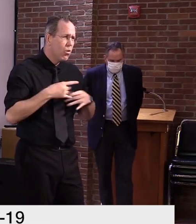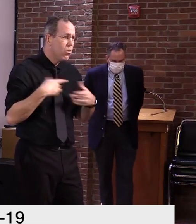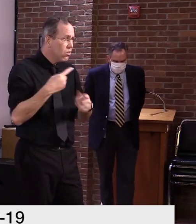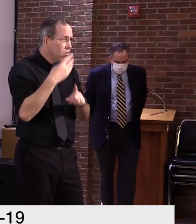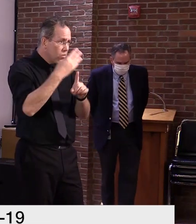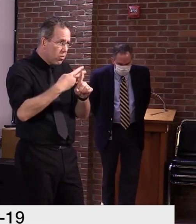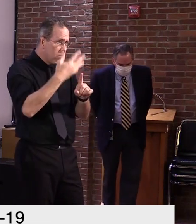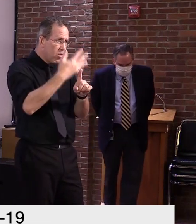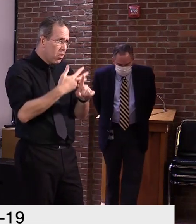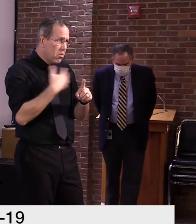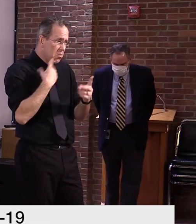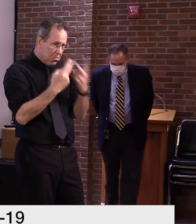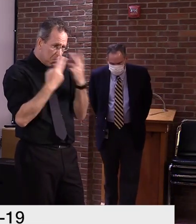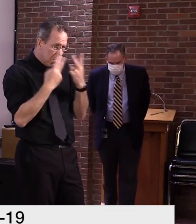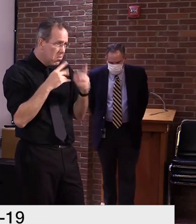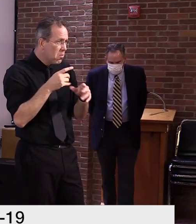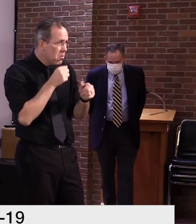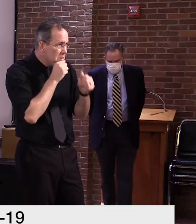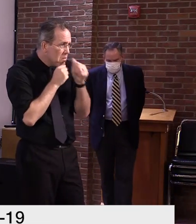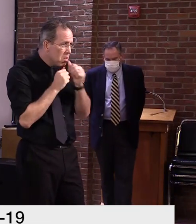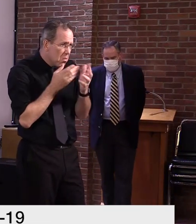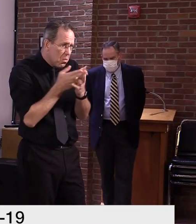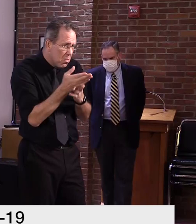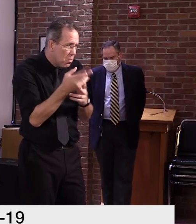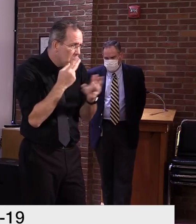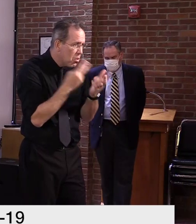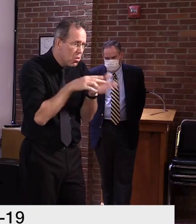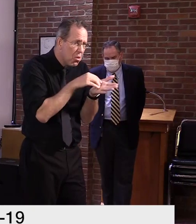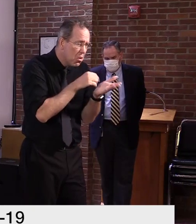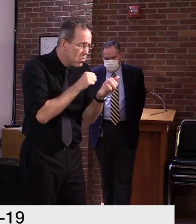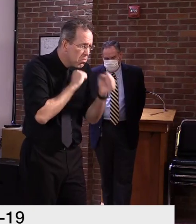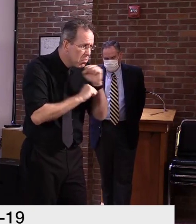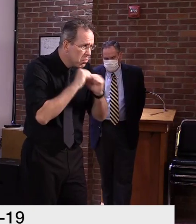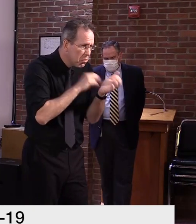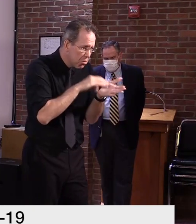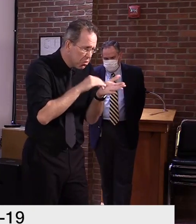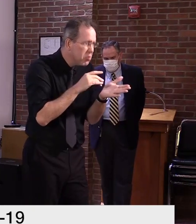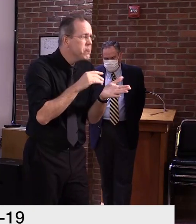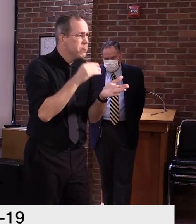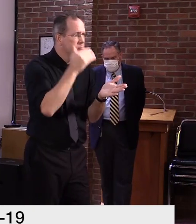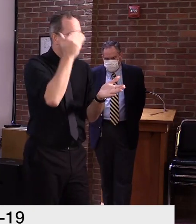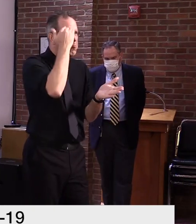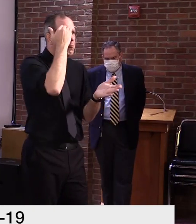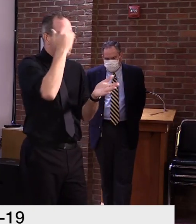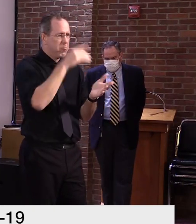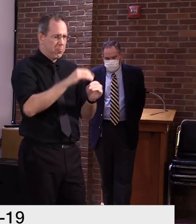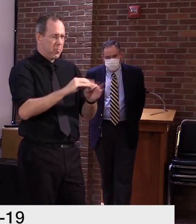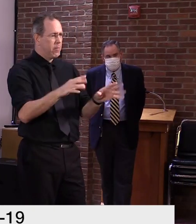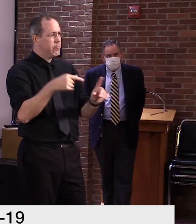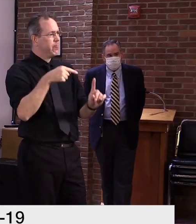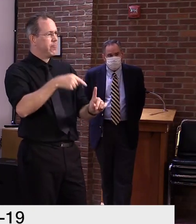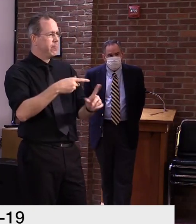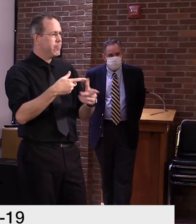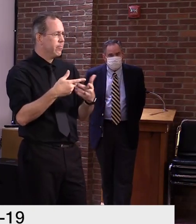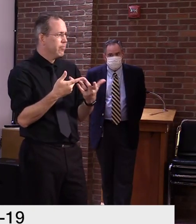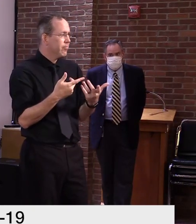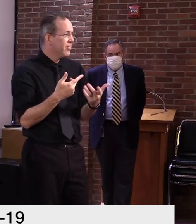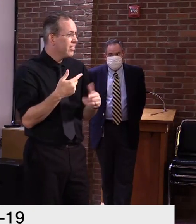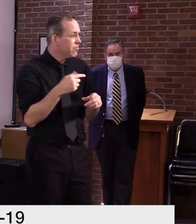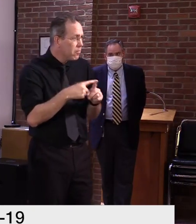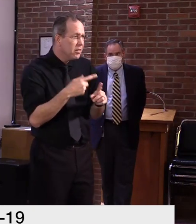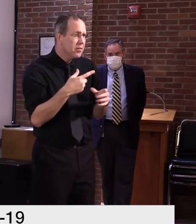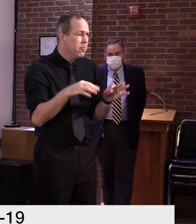We've learned a lot. We can do things differently. And, um, and it's just so important, uh, them to have in-person